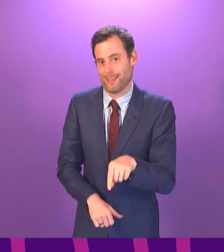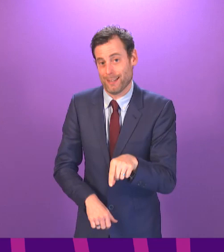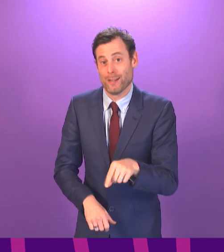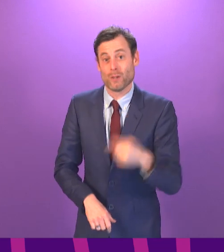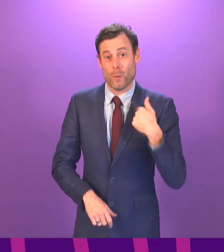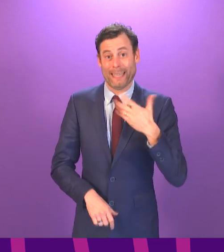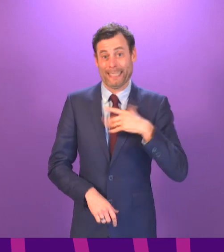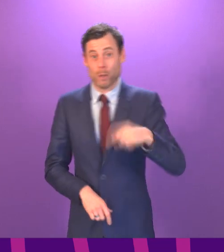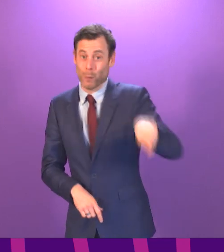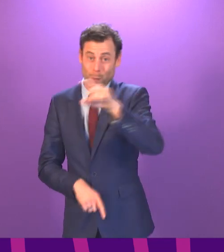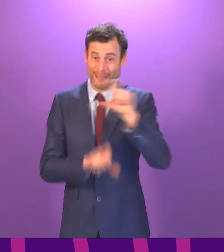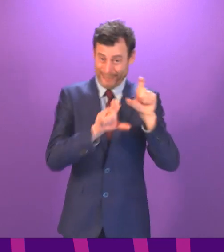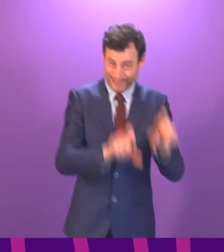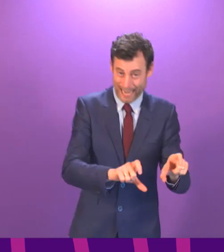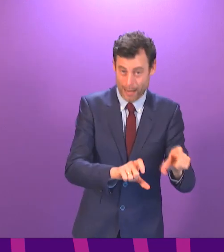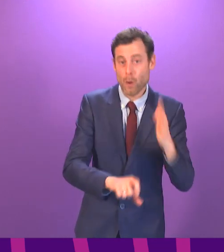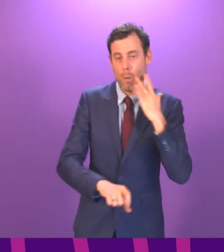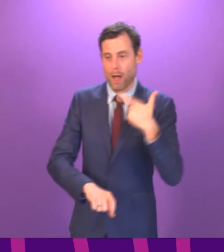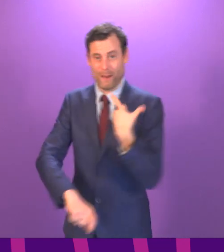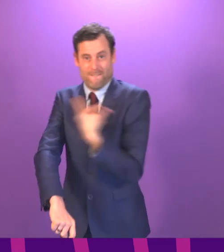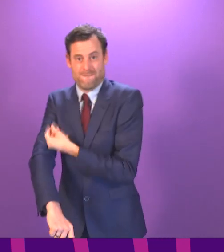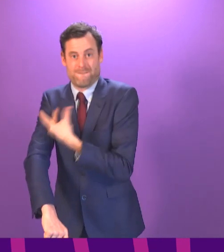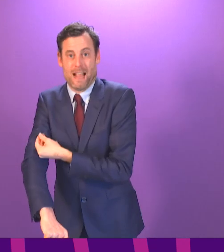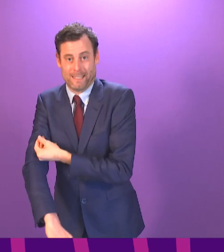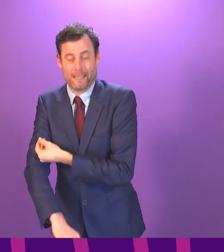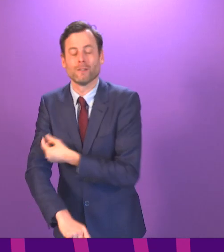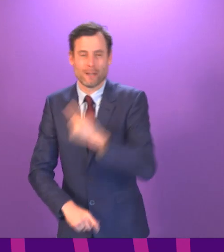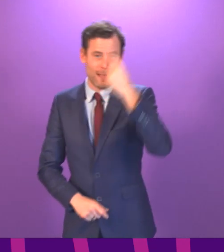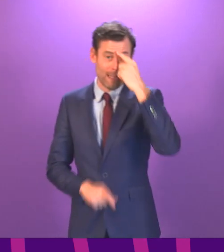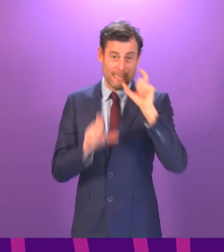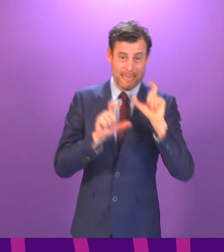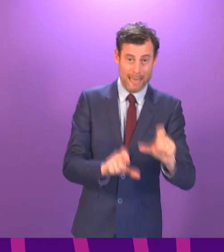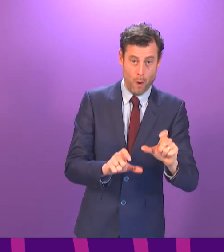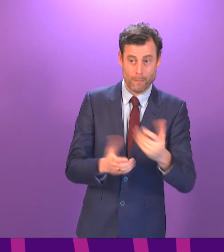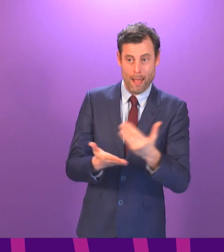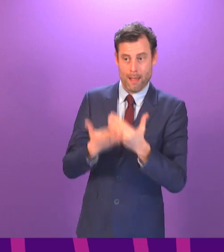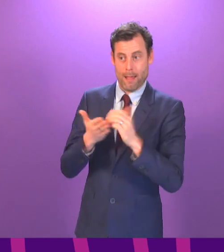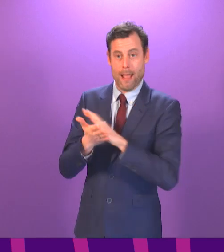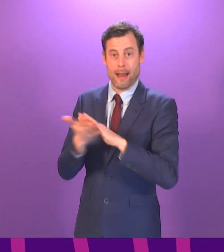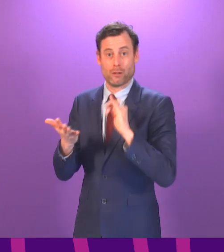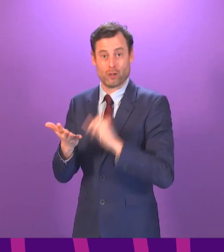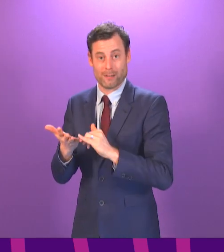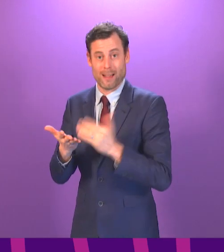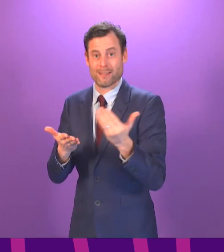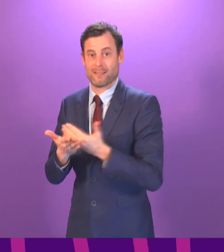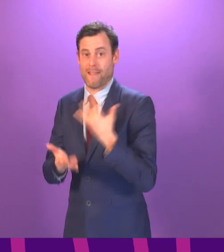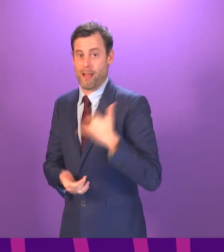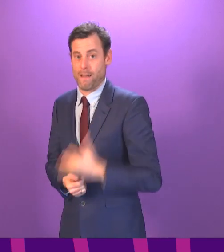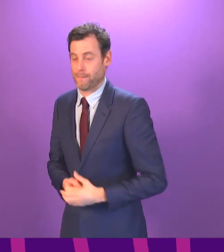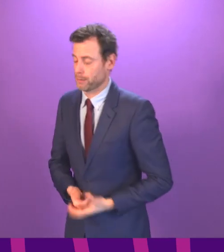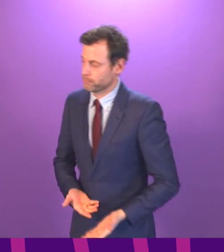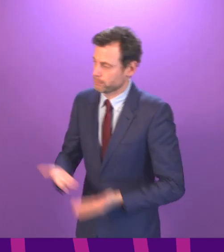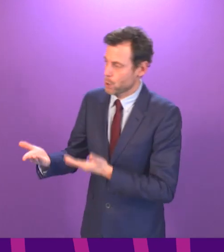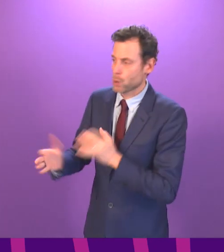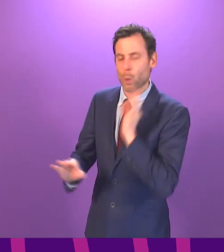Please stick with it, stay at home, protect the NHS and save lives. Thank you very much. We are now going to turn to questions. I would